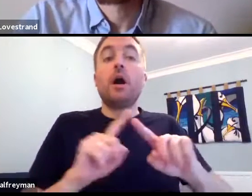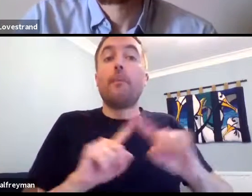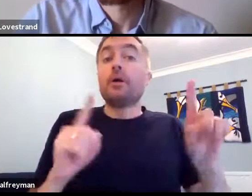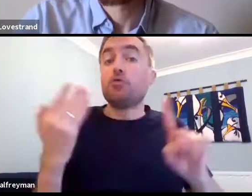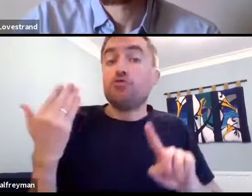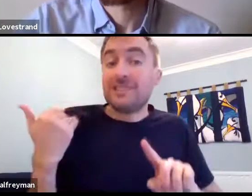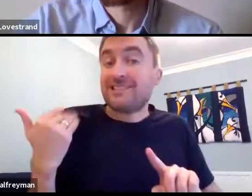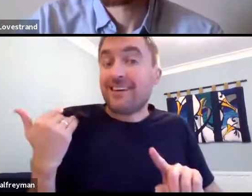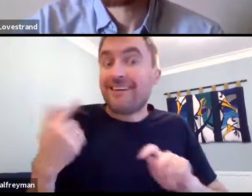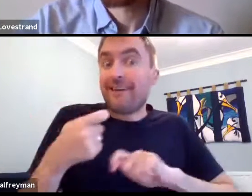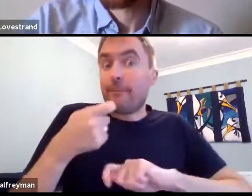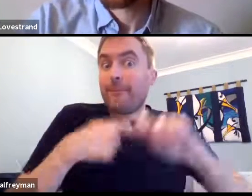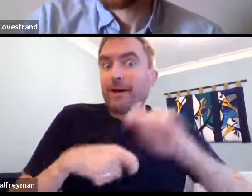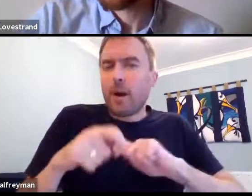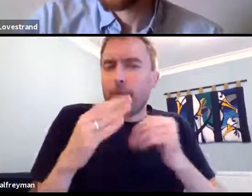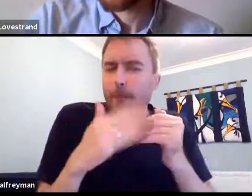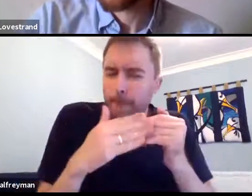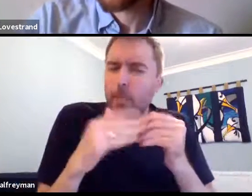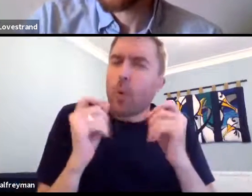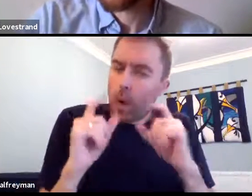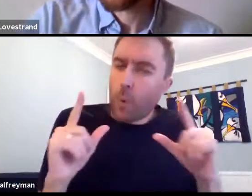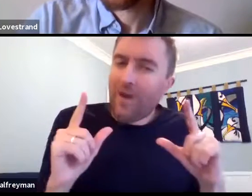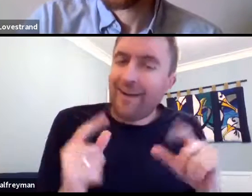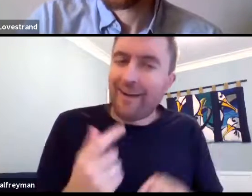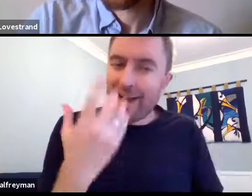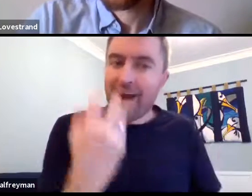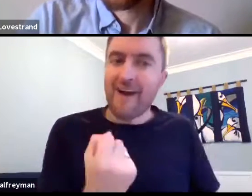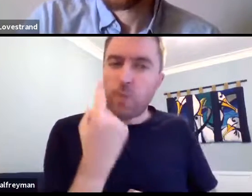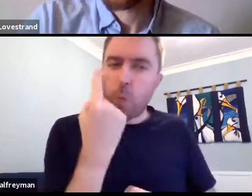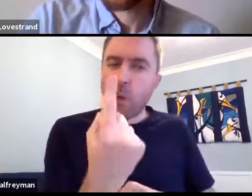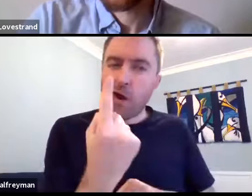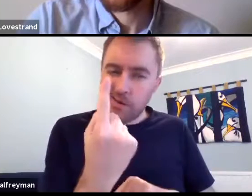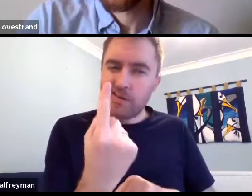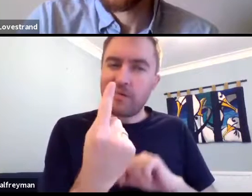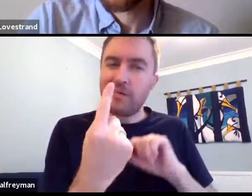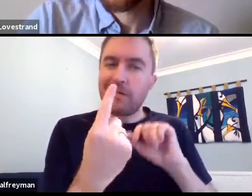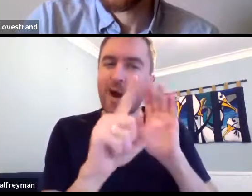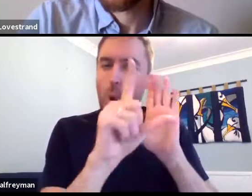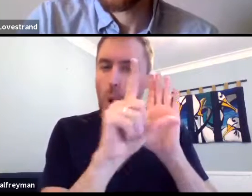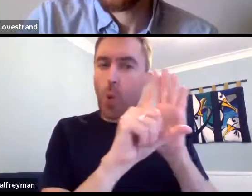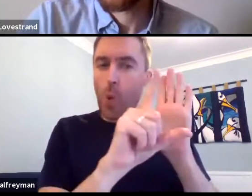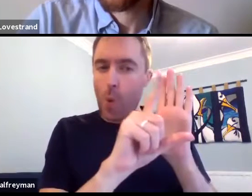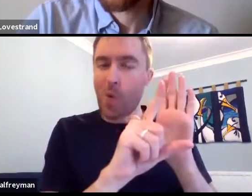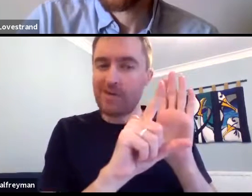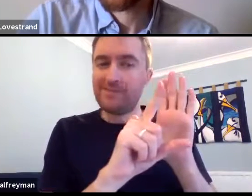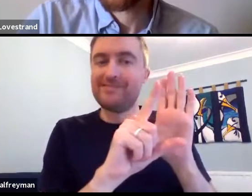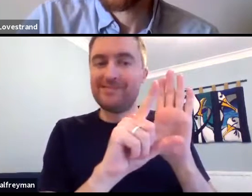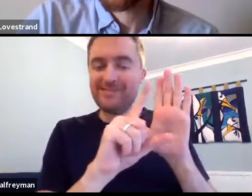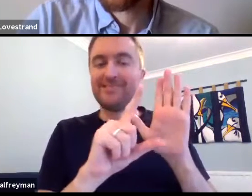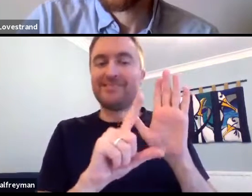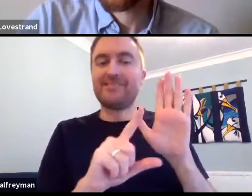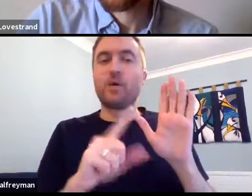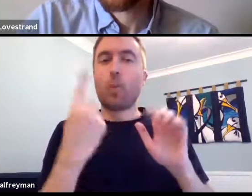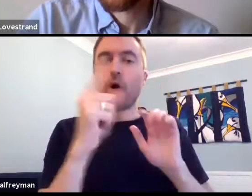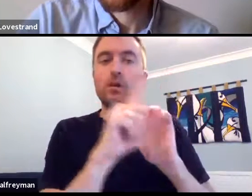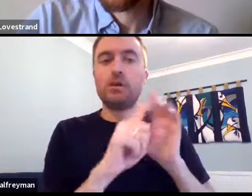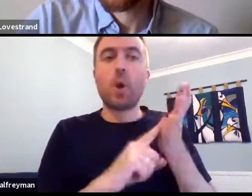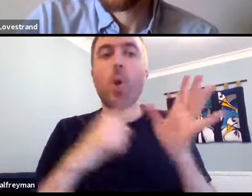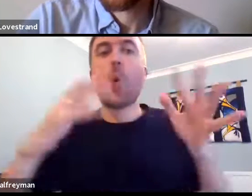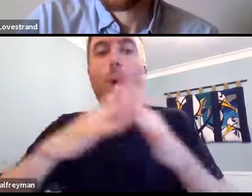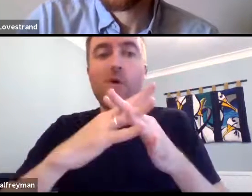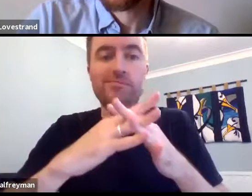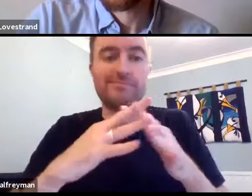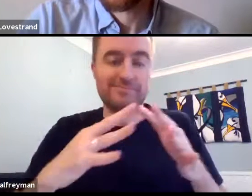so on. But recently, they've become more aware. And there's